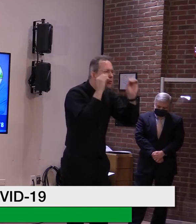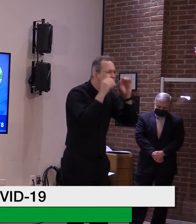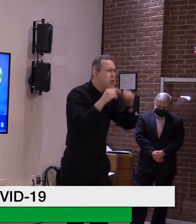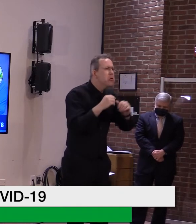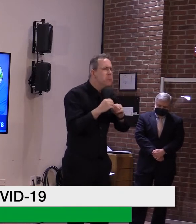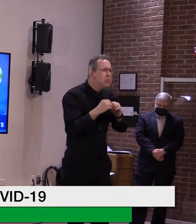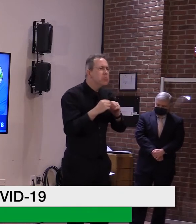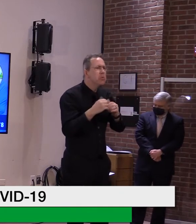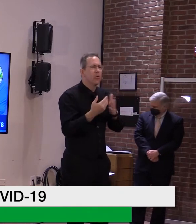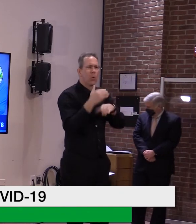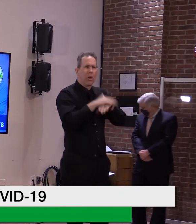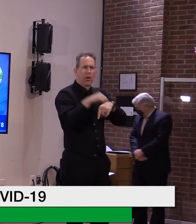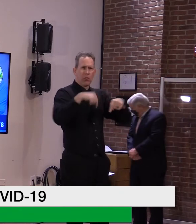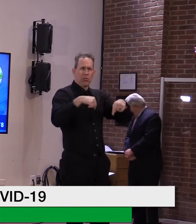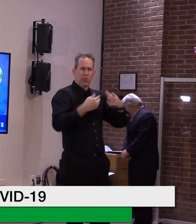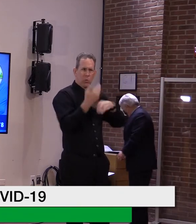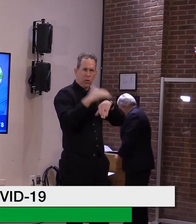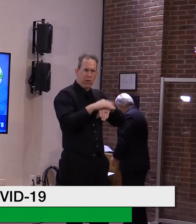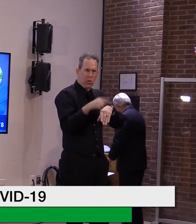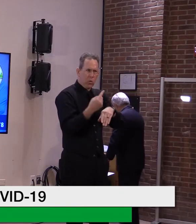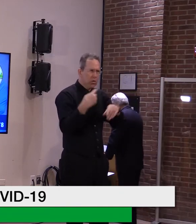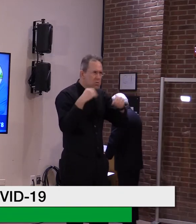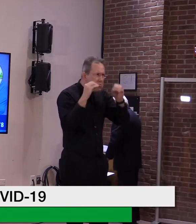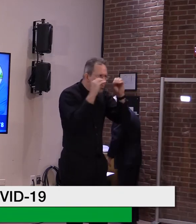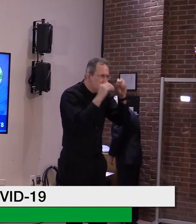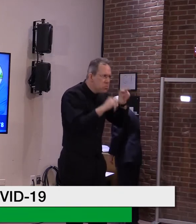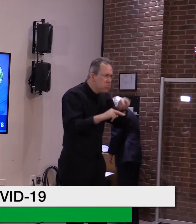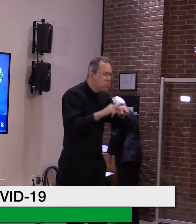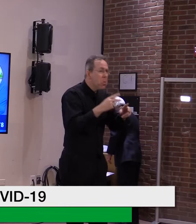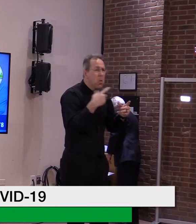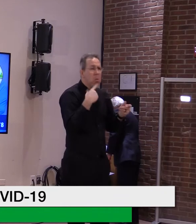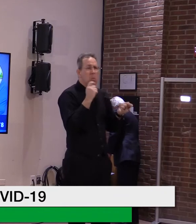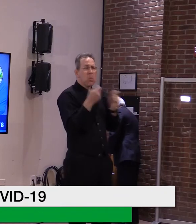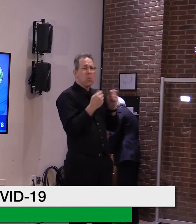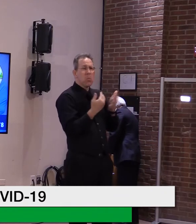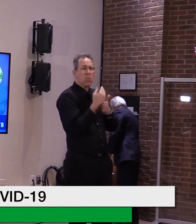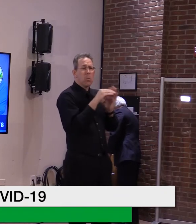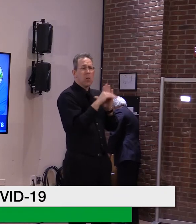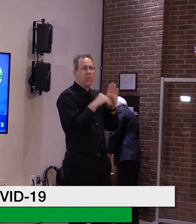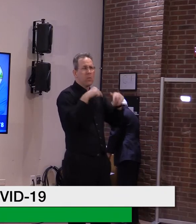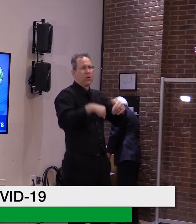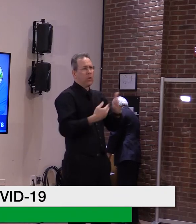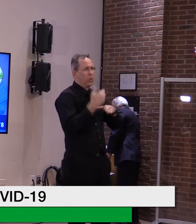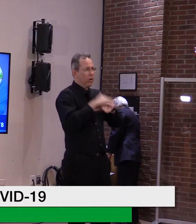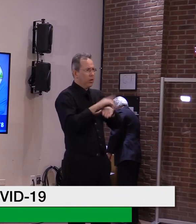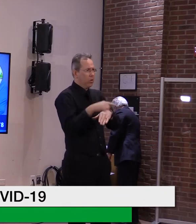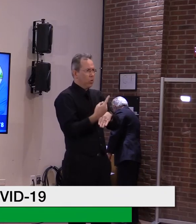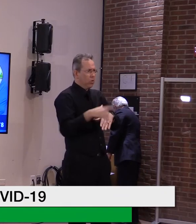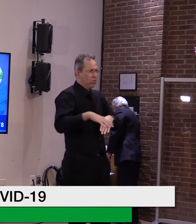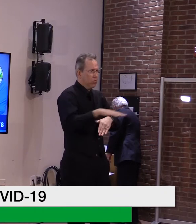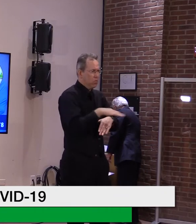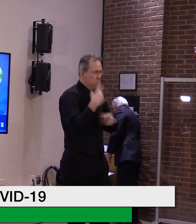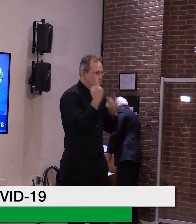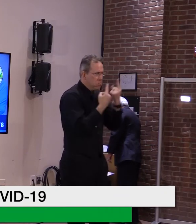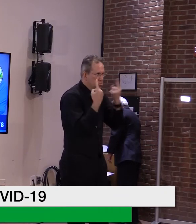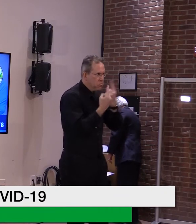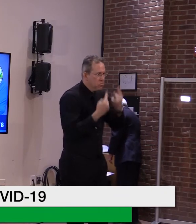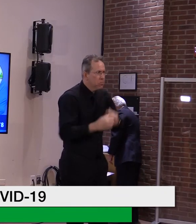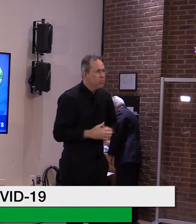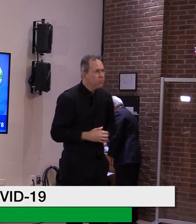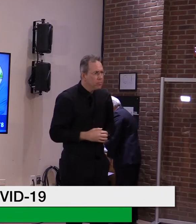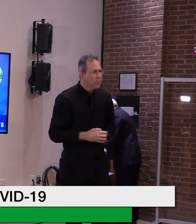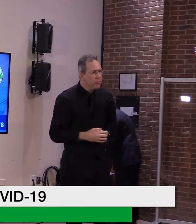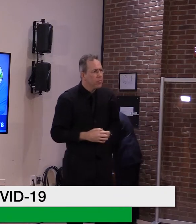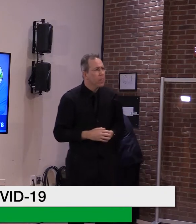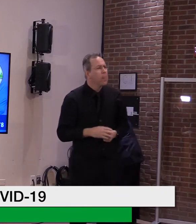updating that policy in the near future. But as Dr. Levine has said repeatedly, March is a critical month